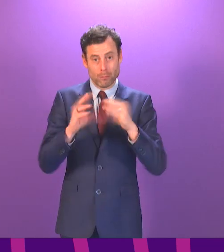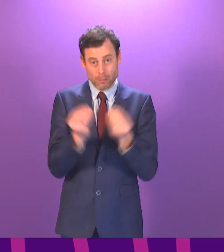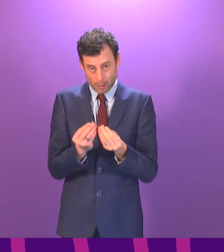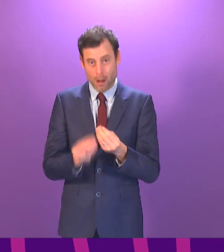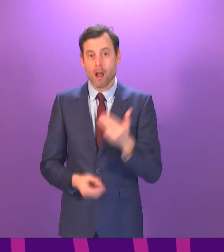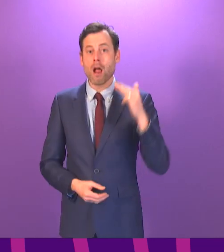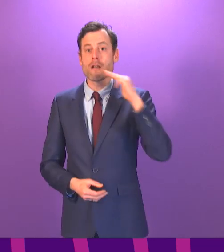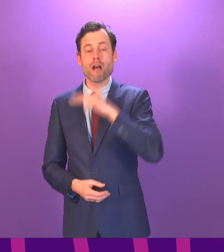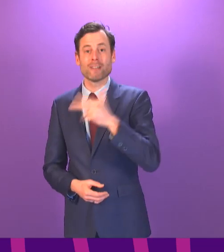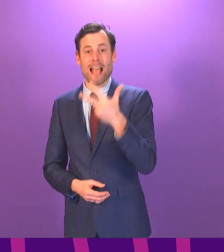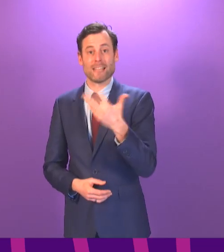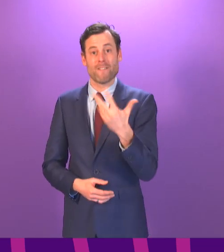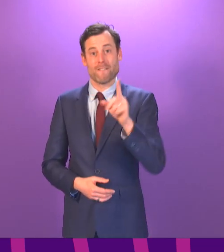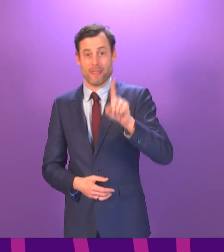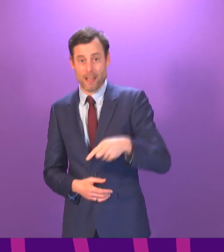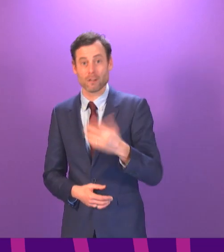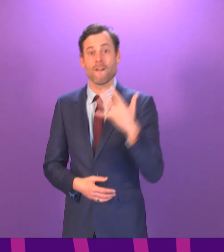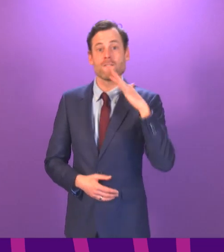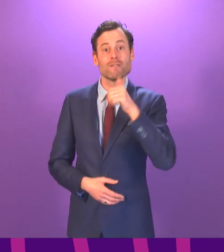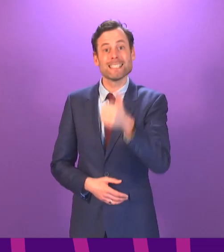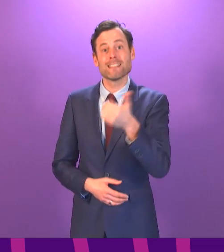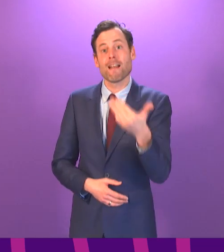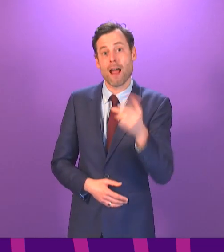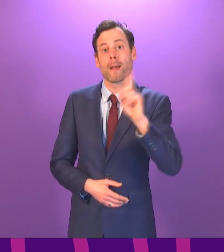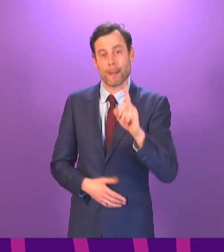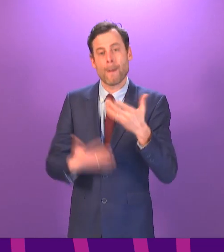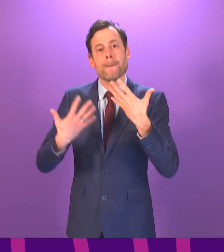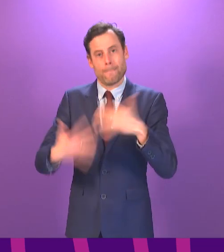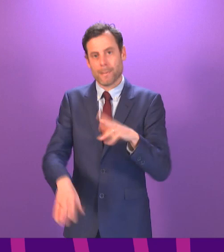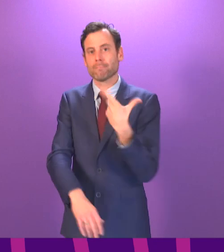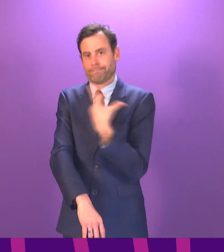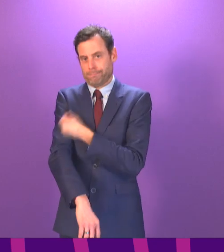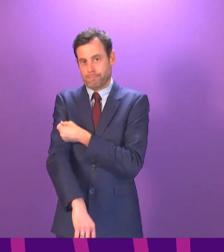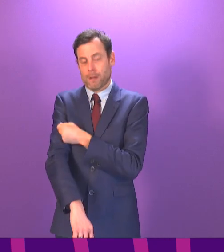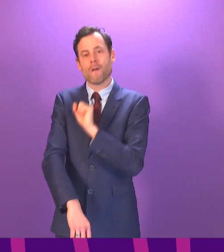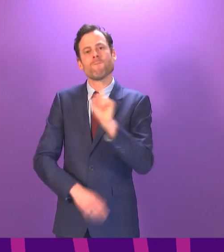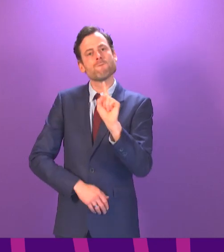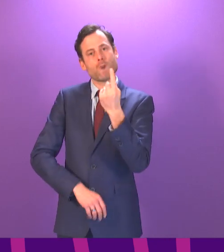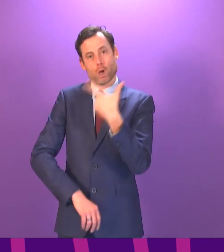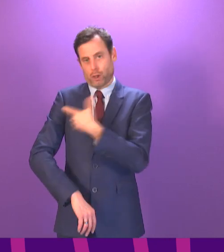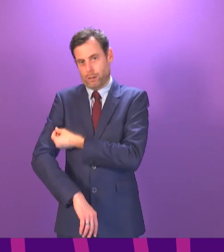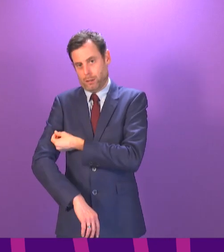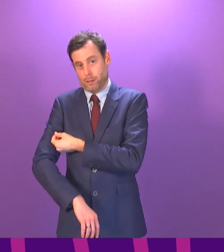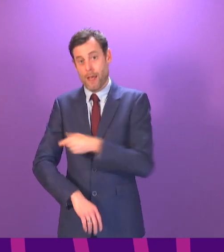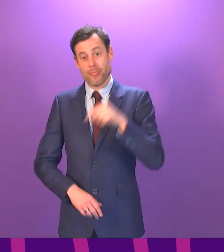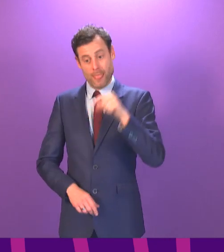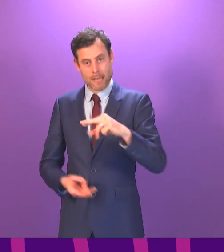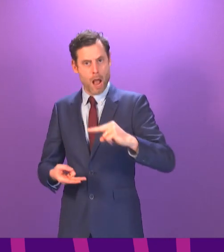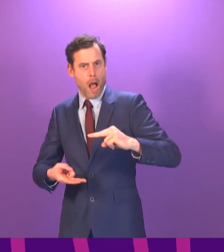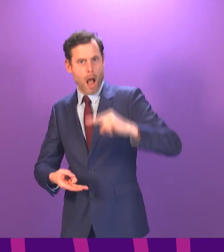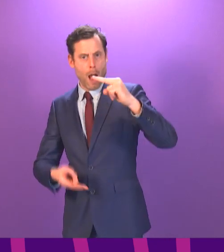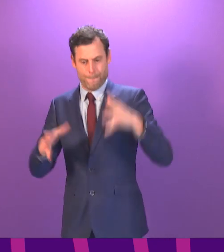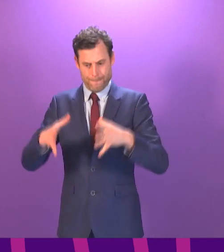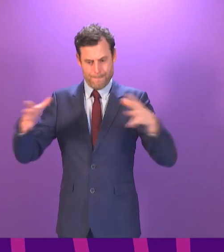985,569 people have received their first dose of the vaccine. That is an increase of